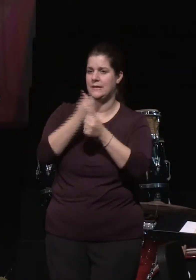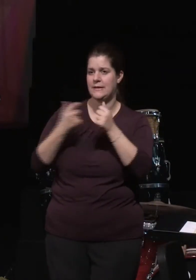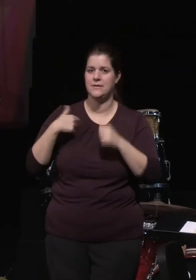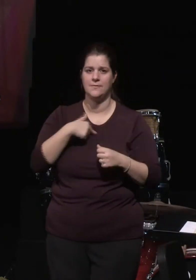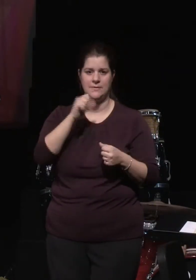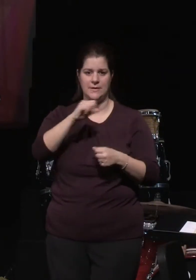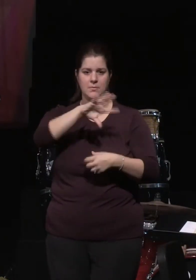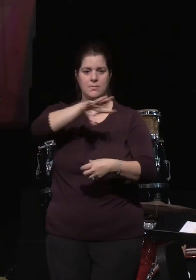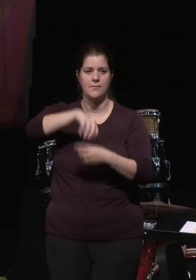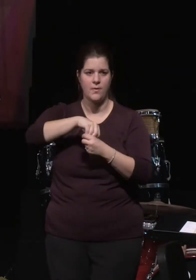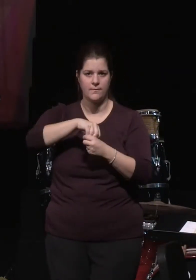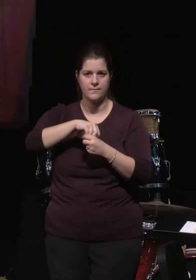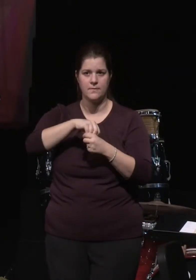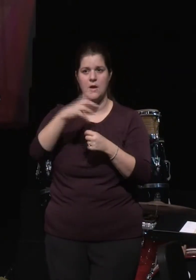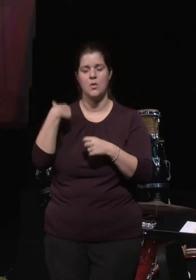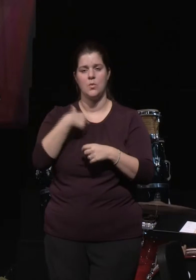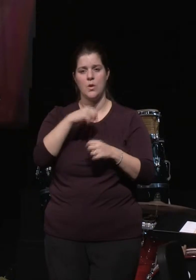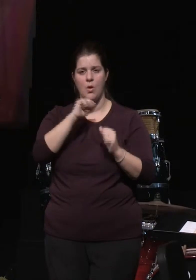work at.